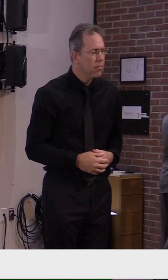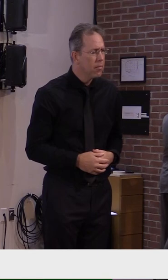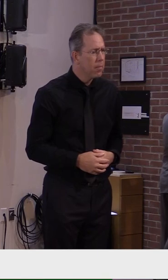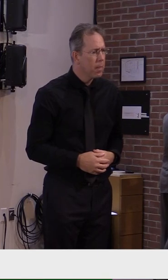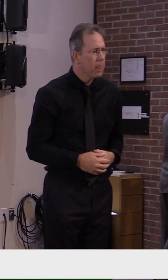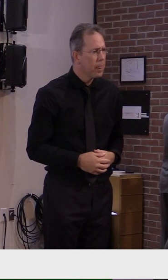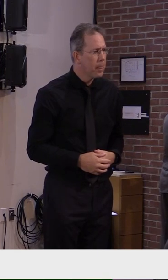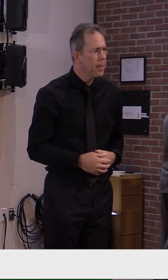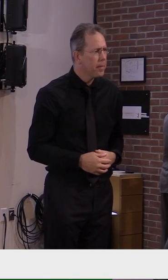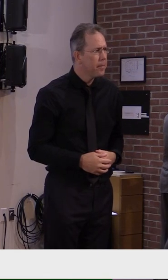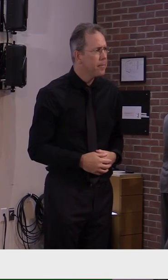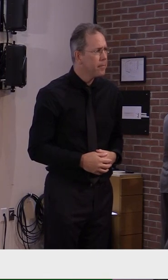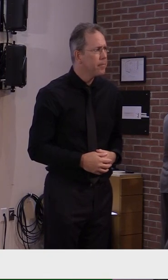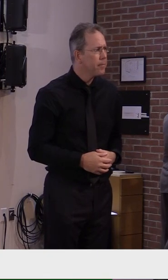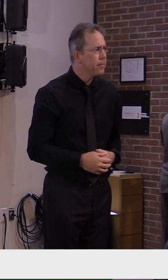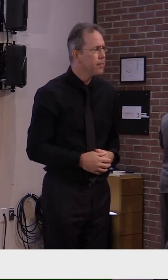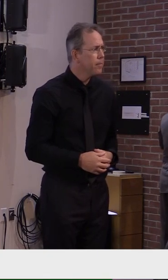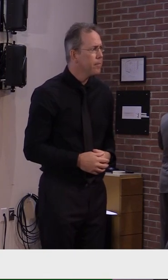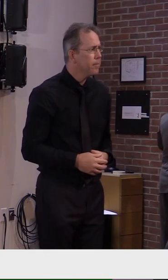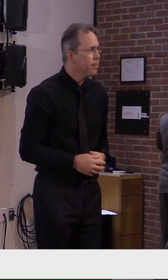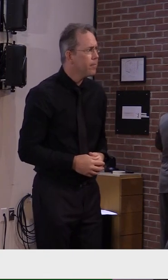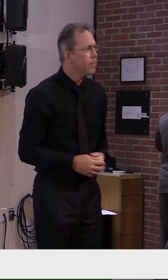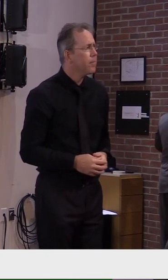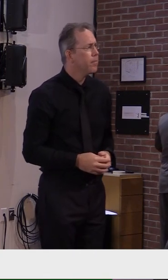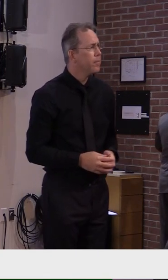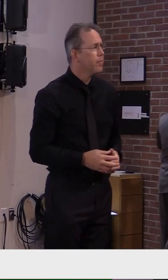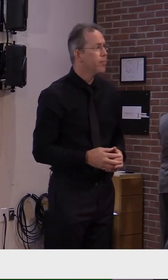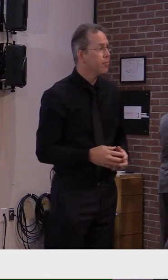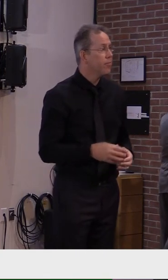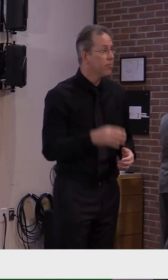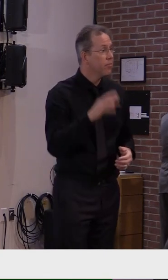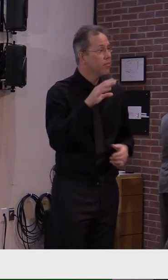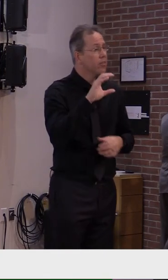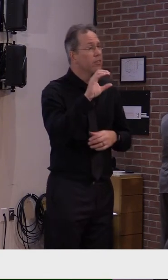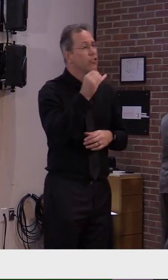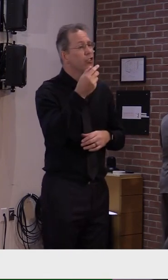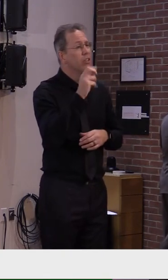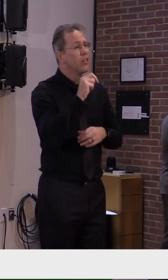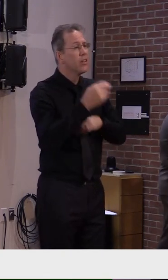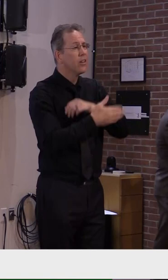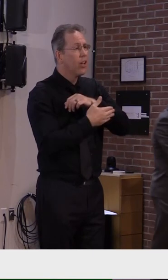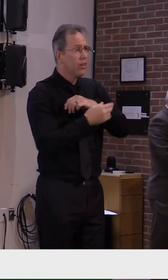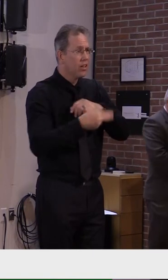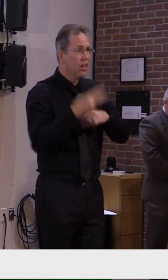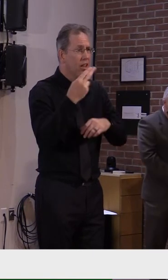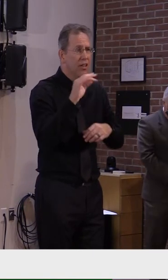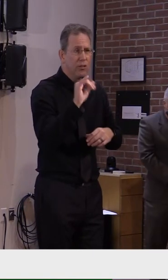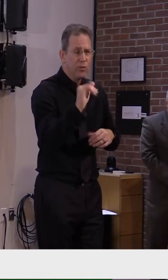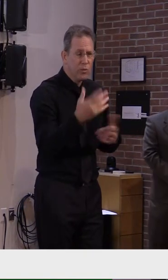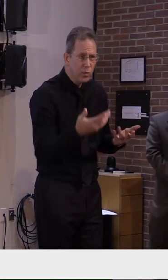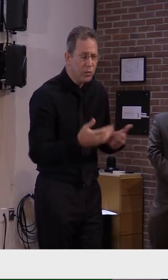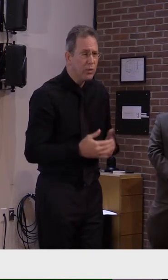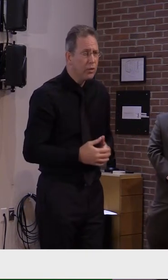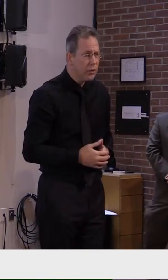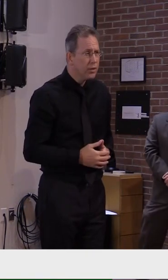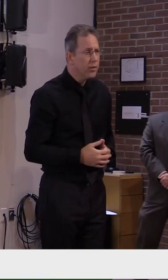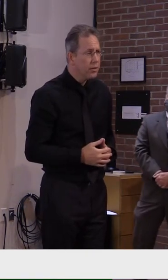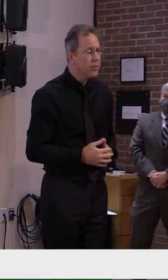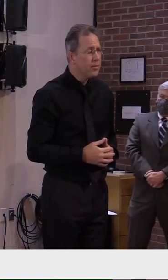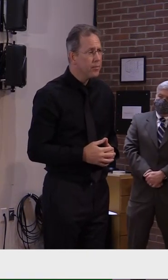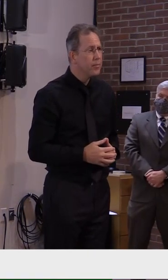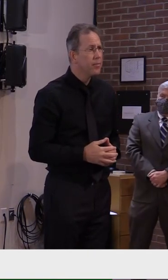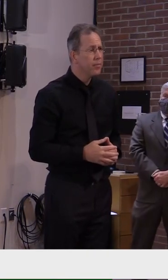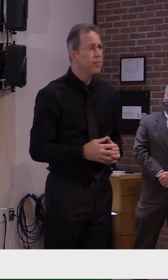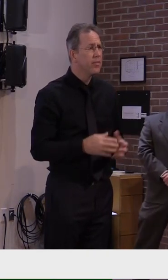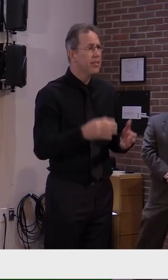County does have the most populated part of the state, but you're correct that it is not the most active place on the map